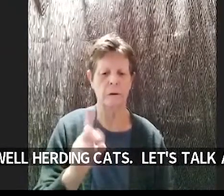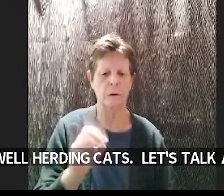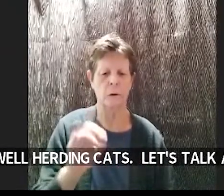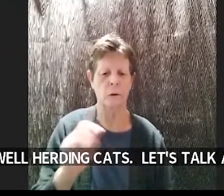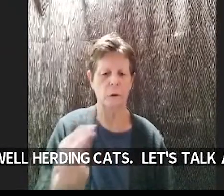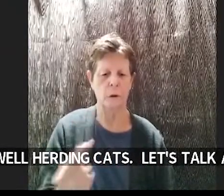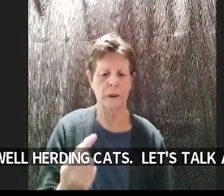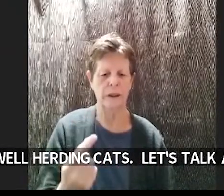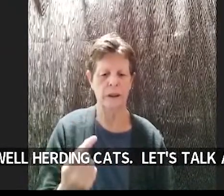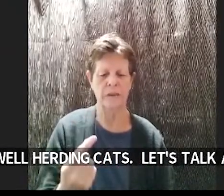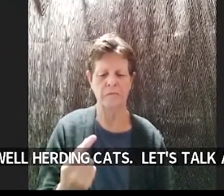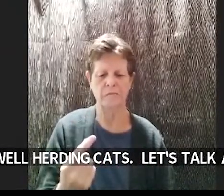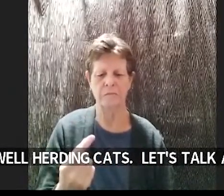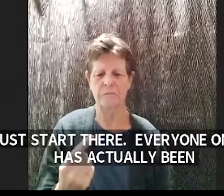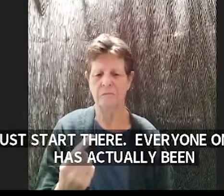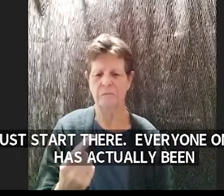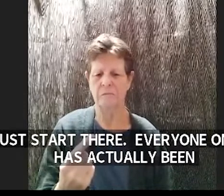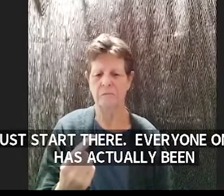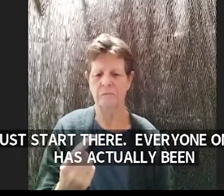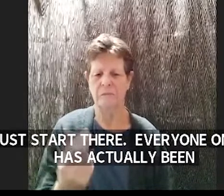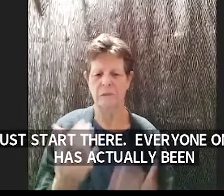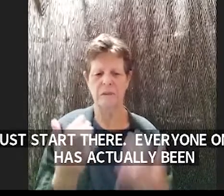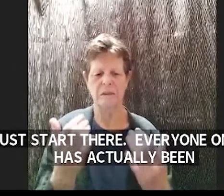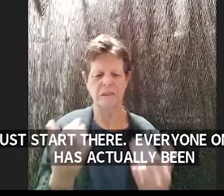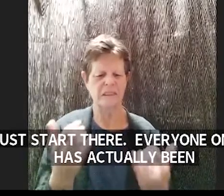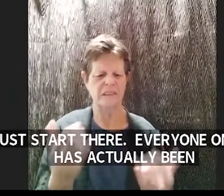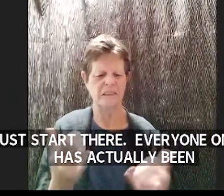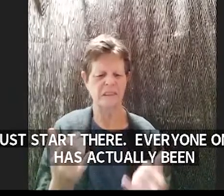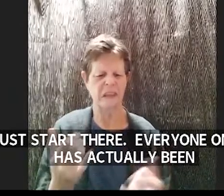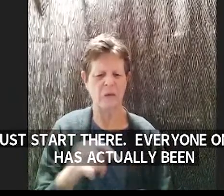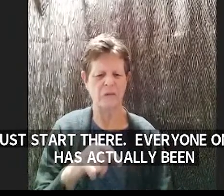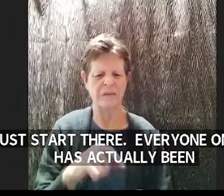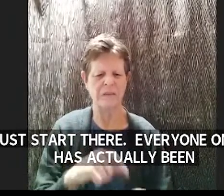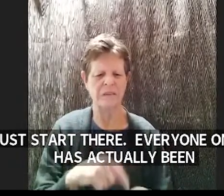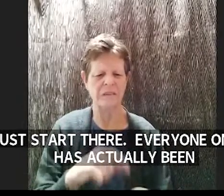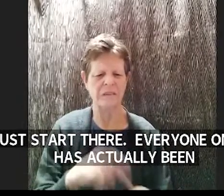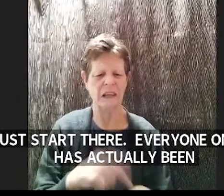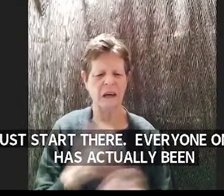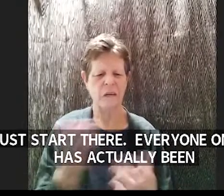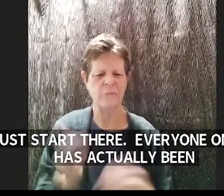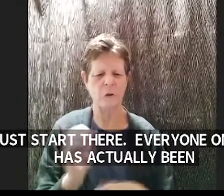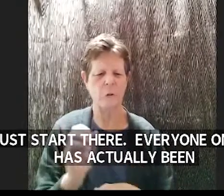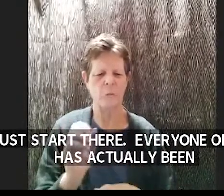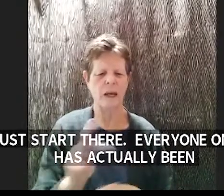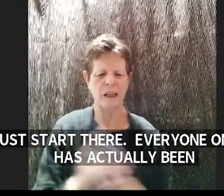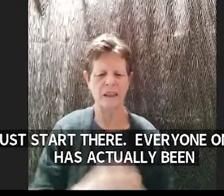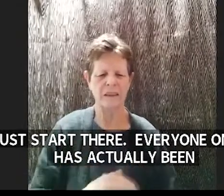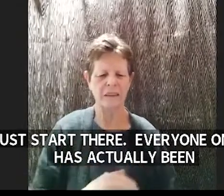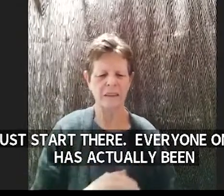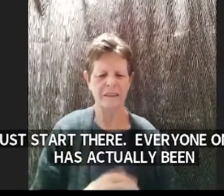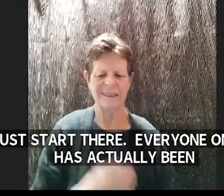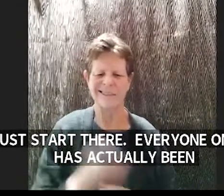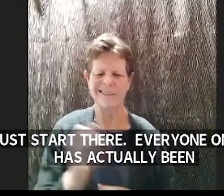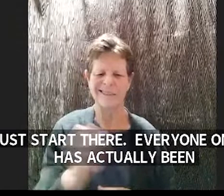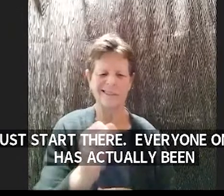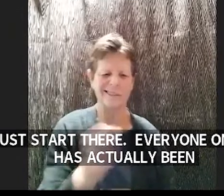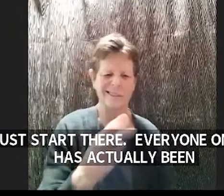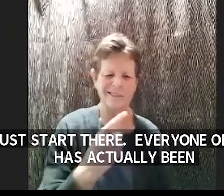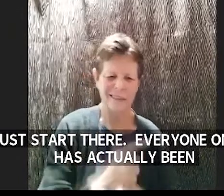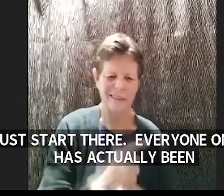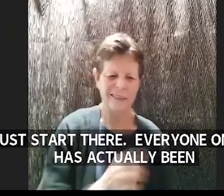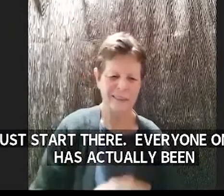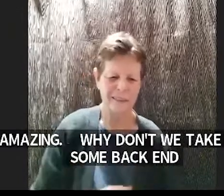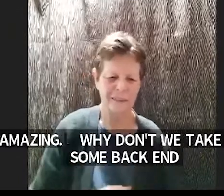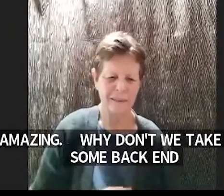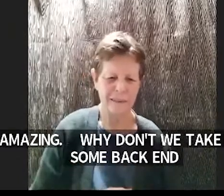absolutely amazing why don't we take this time to do some back end yeah definitely you've been you've been